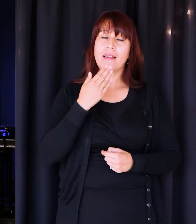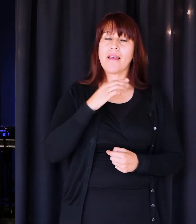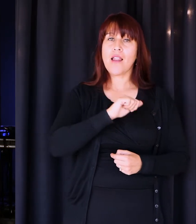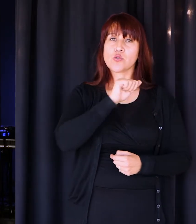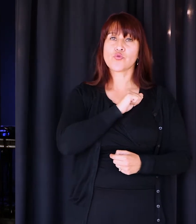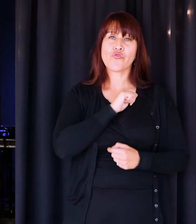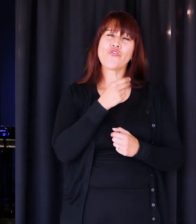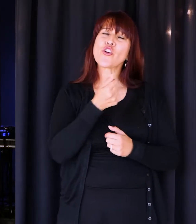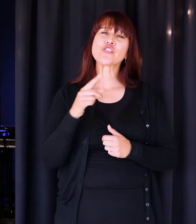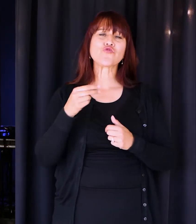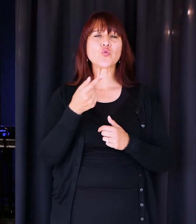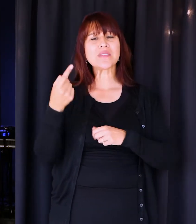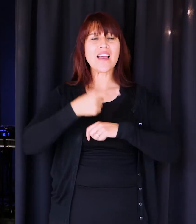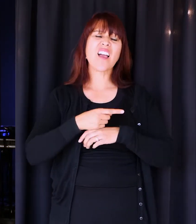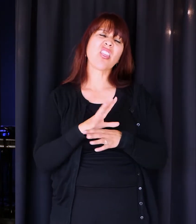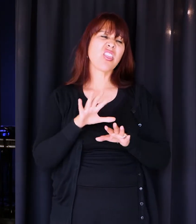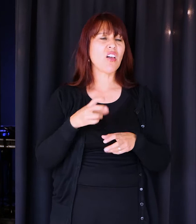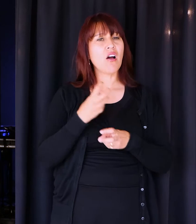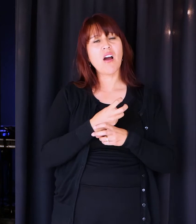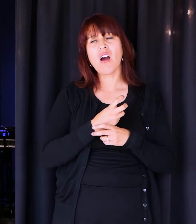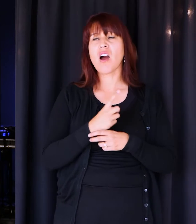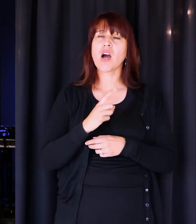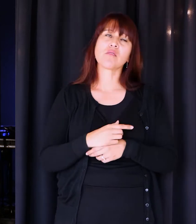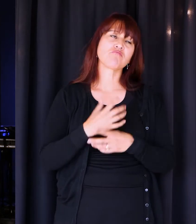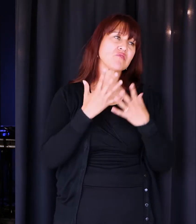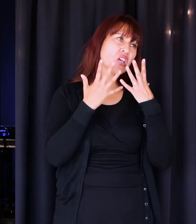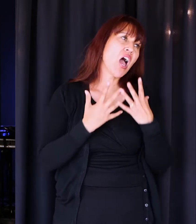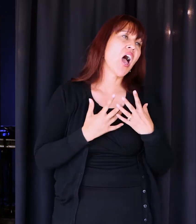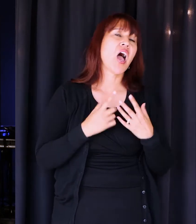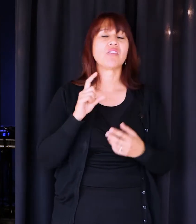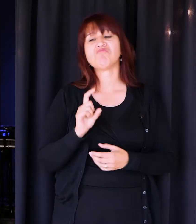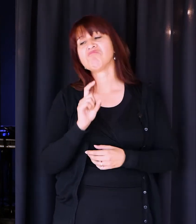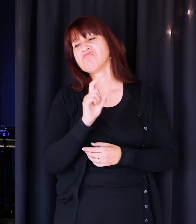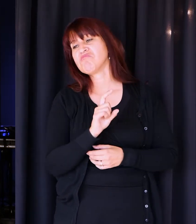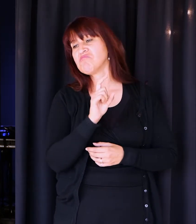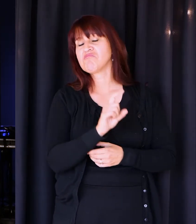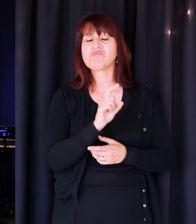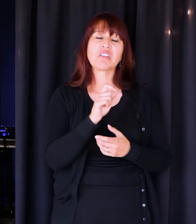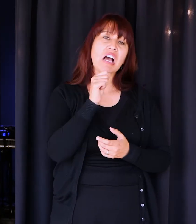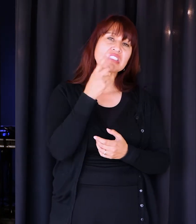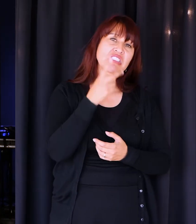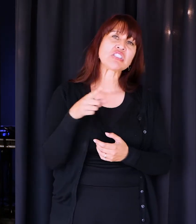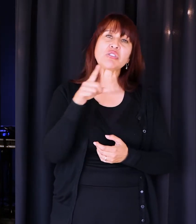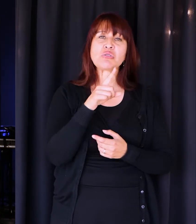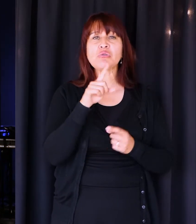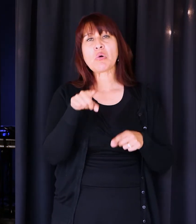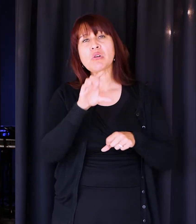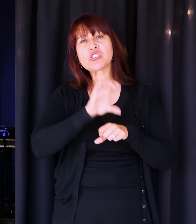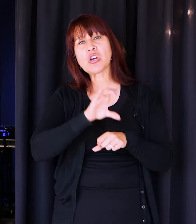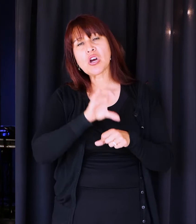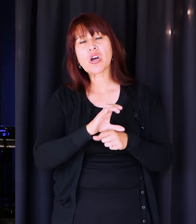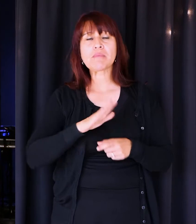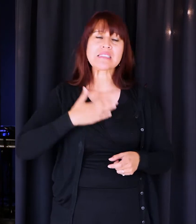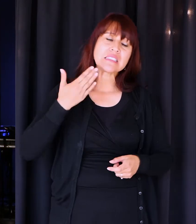couple of days were hard and I was kind of moping around and I was sad that I wasn't going to get to see you in church. And I was upset and